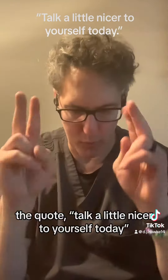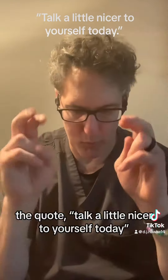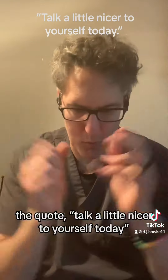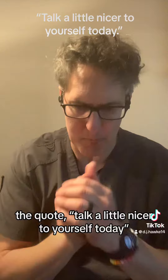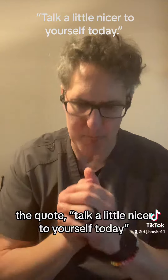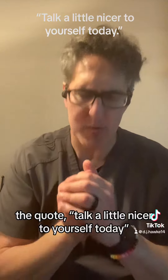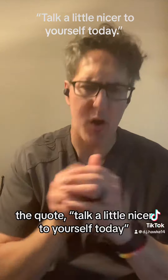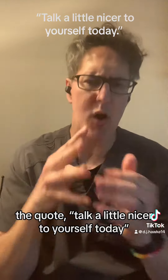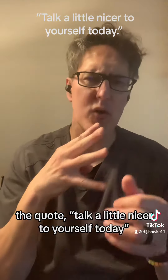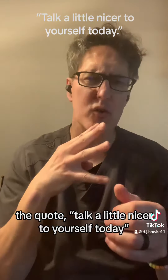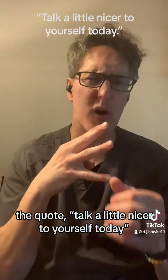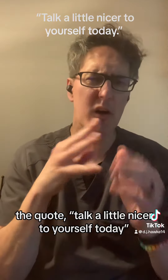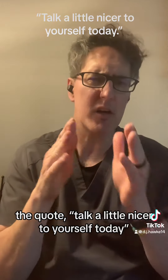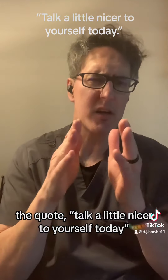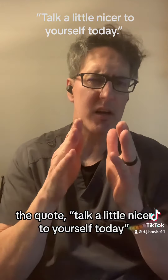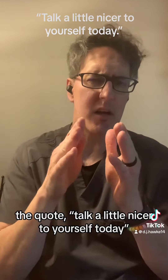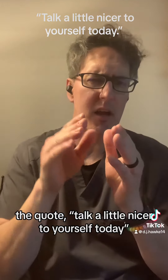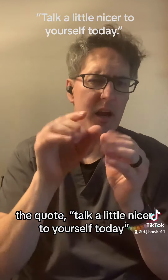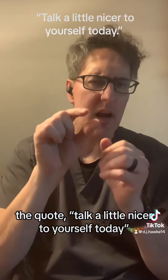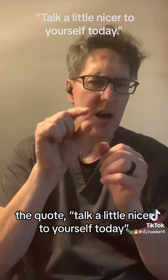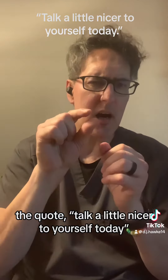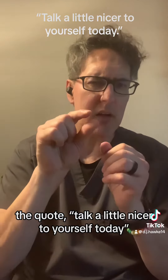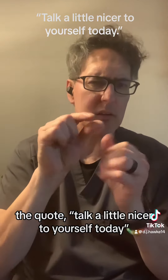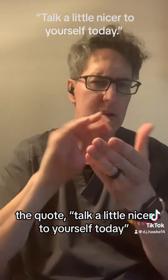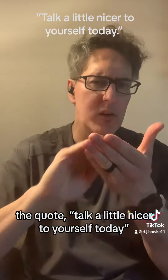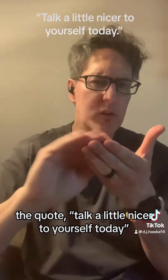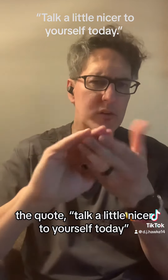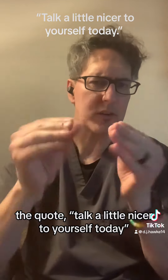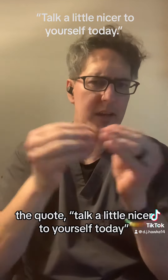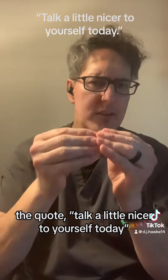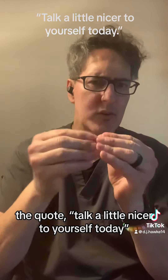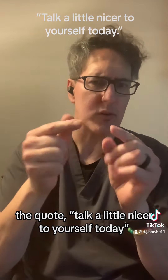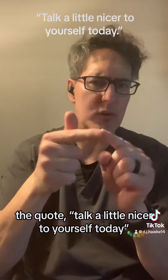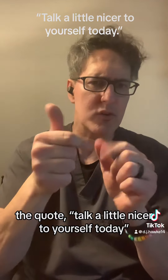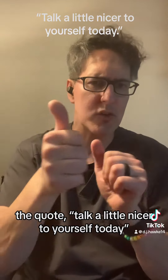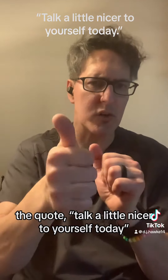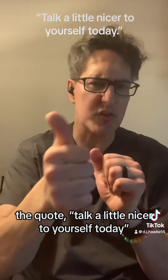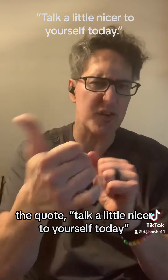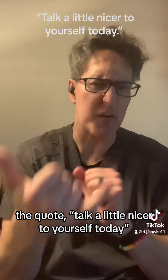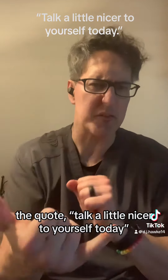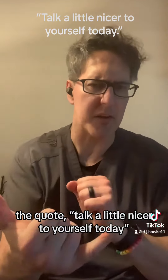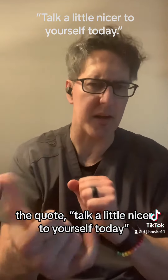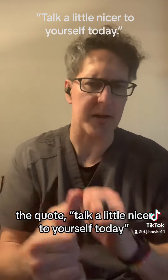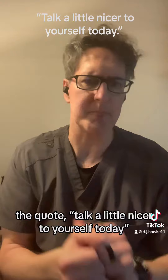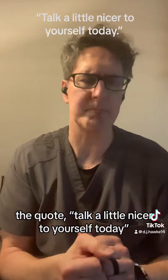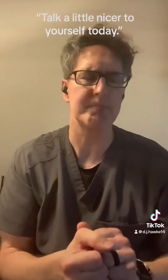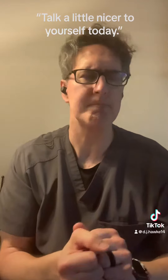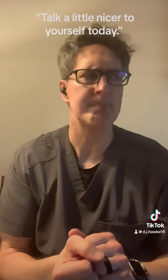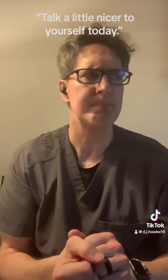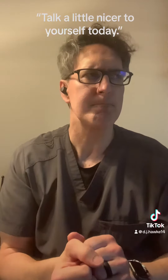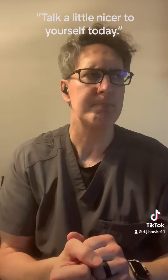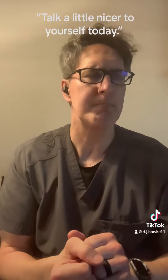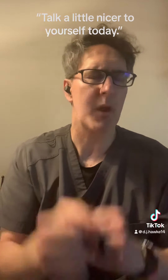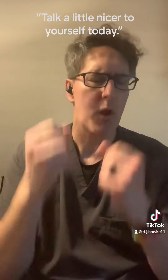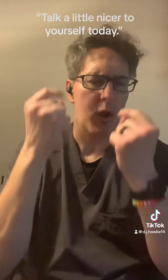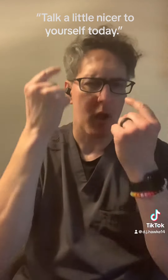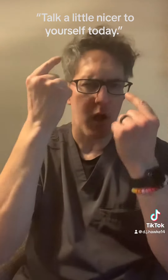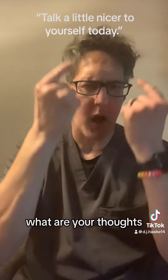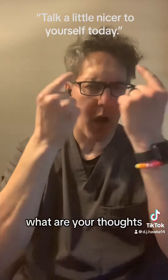The quote, talk a little nicer to yourself today. How